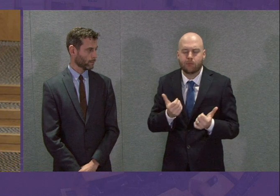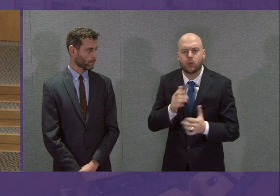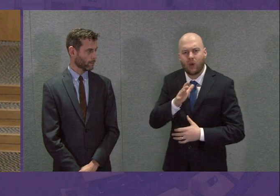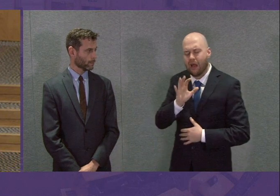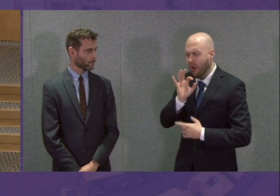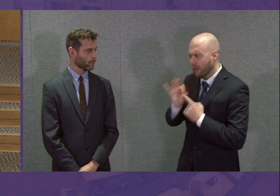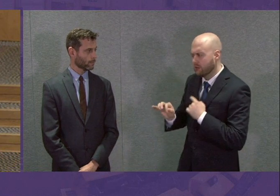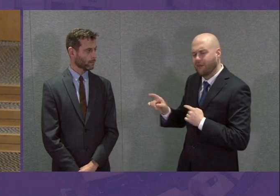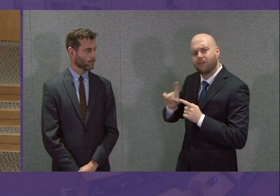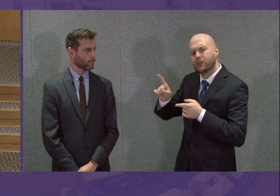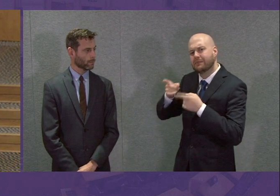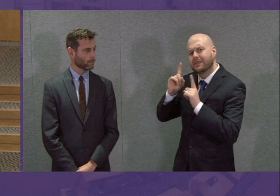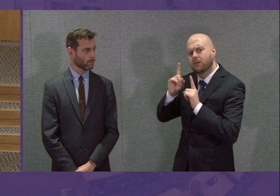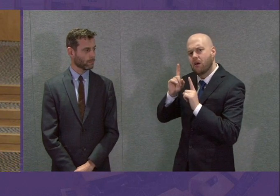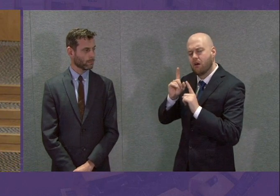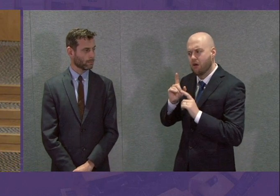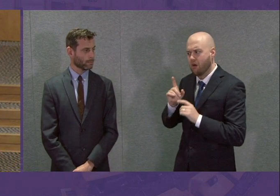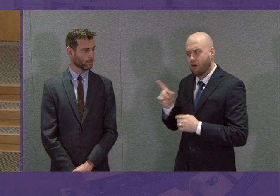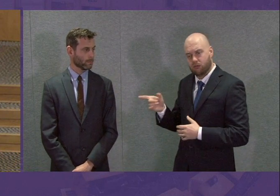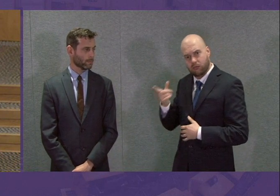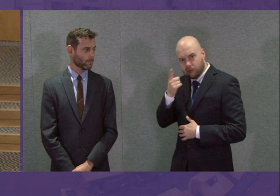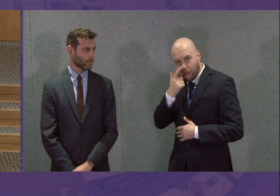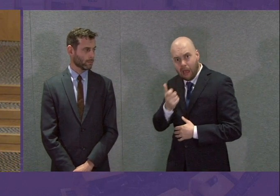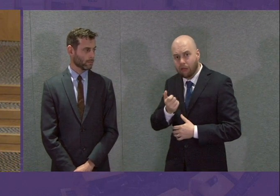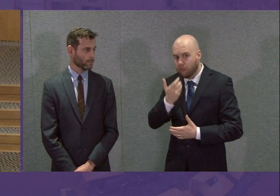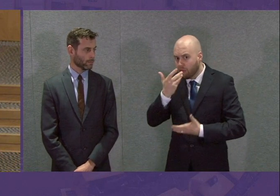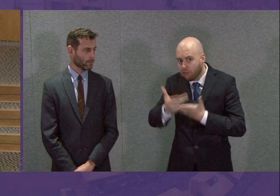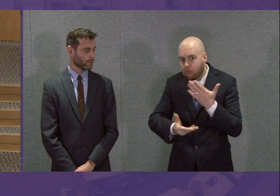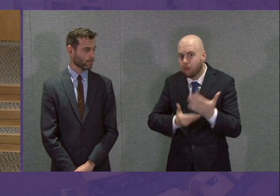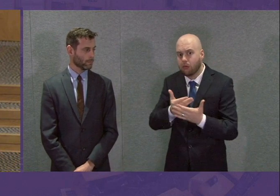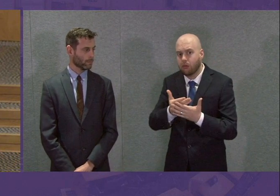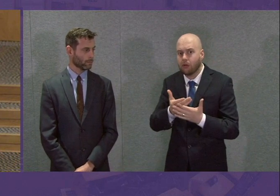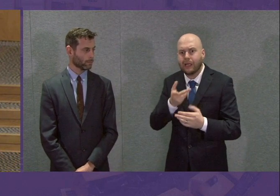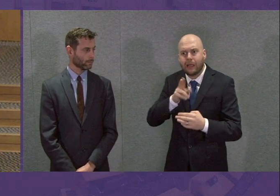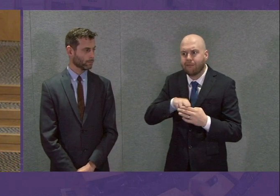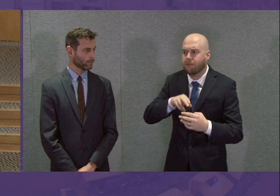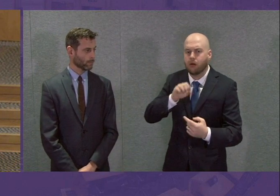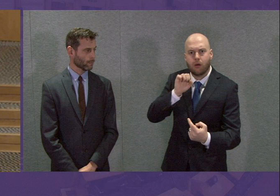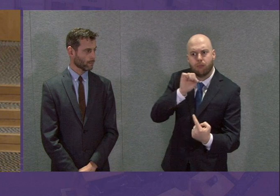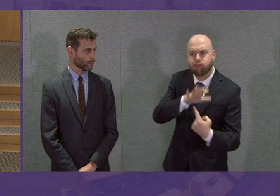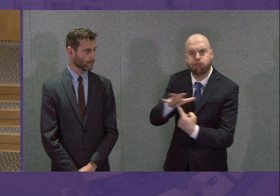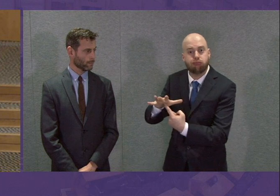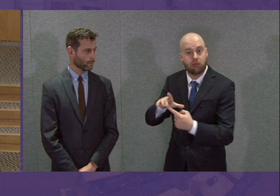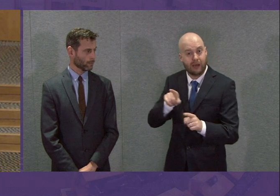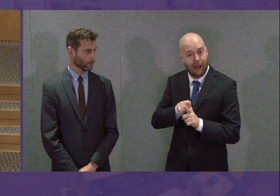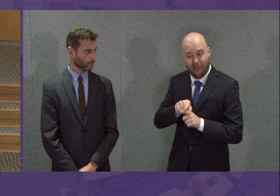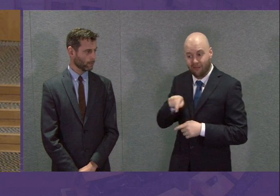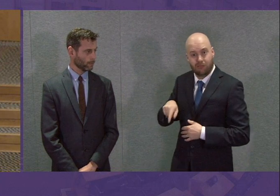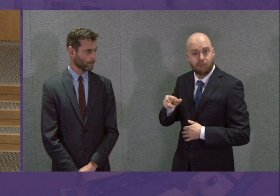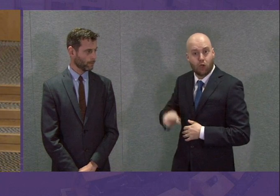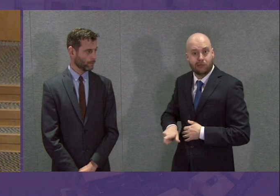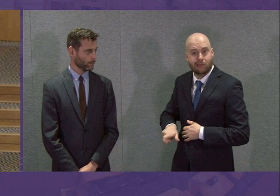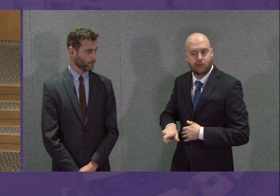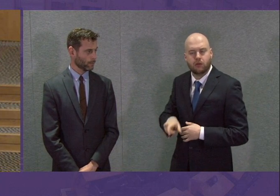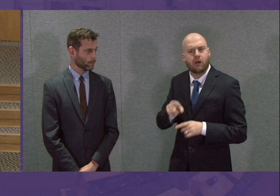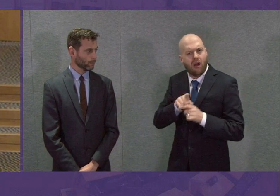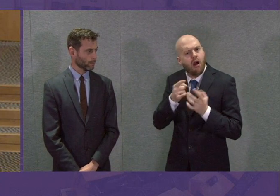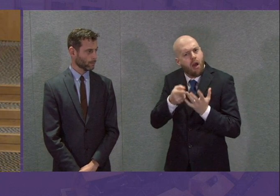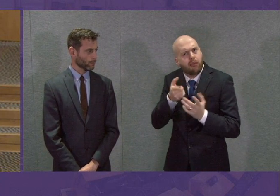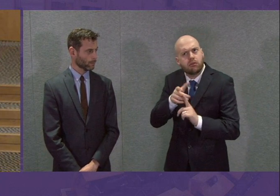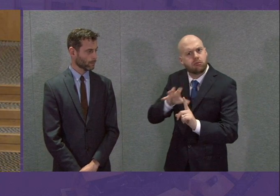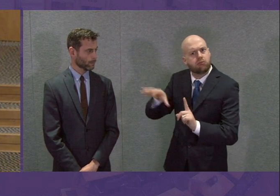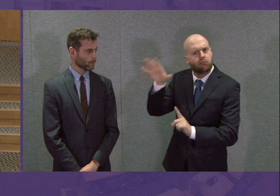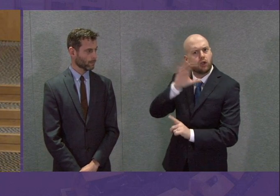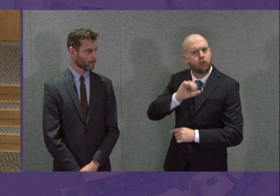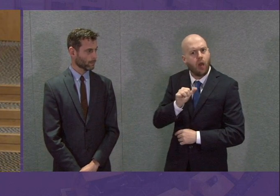constituent? What reassurance can she give to people like my constituent and others across the country who are worried